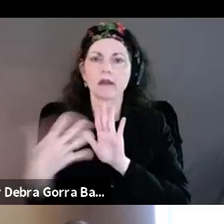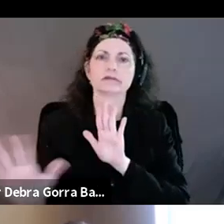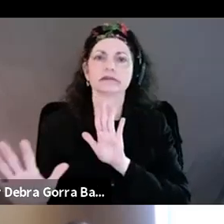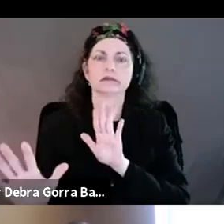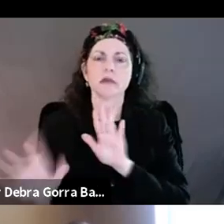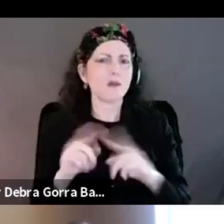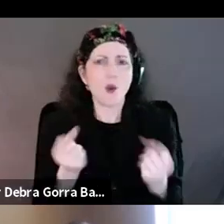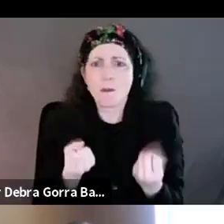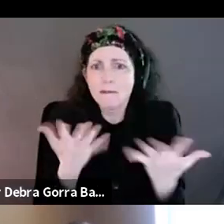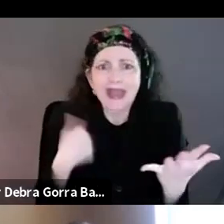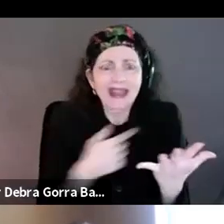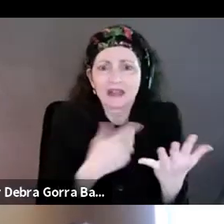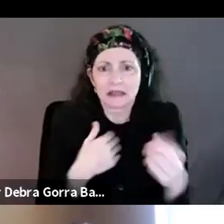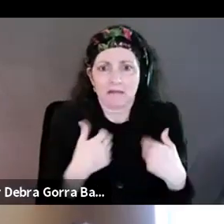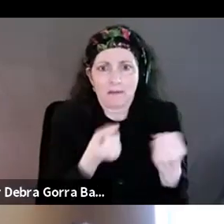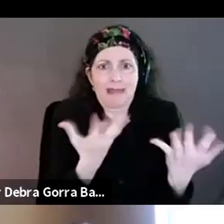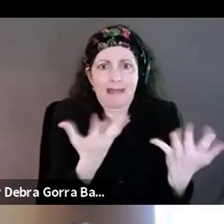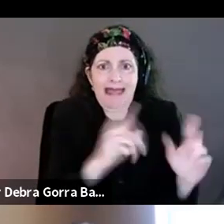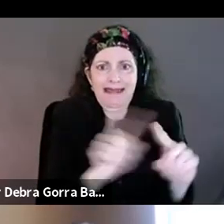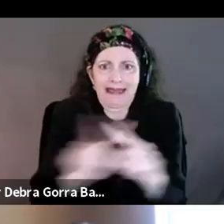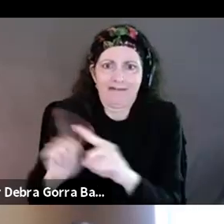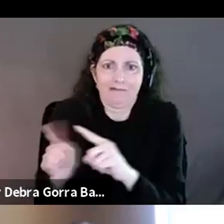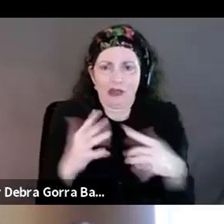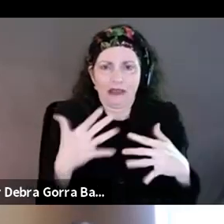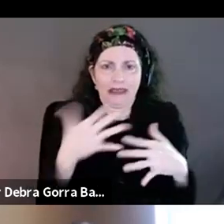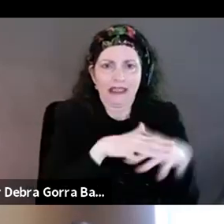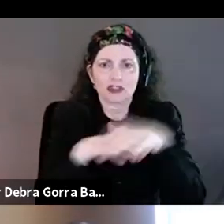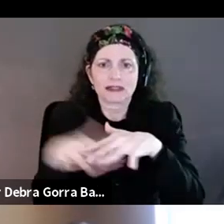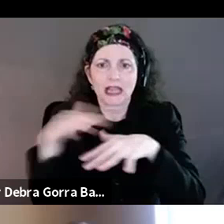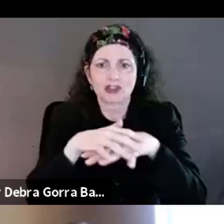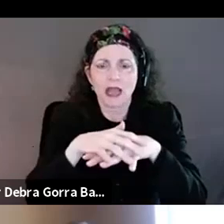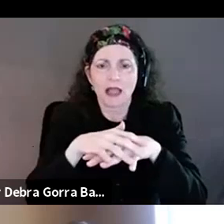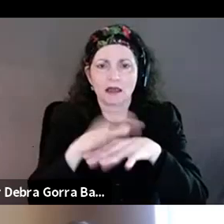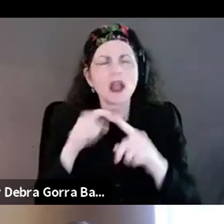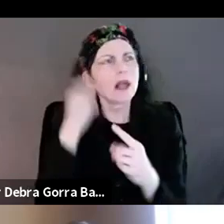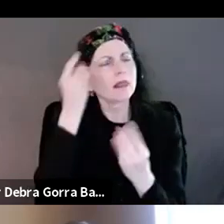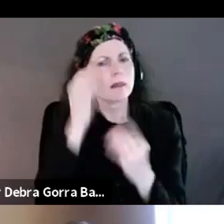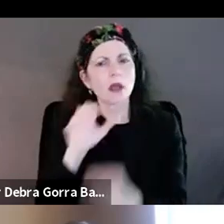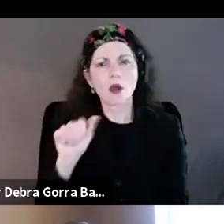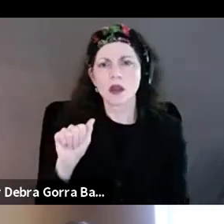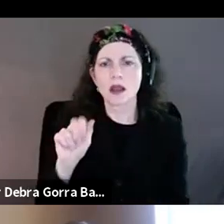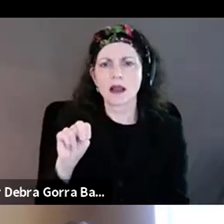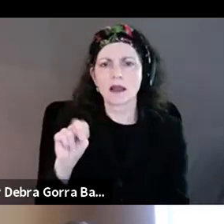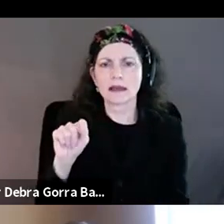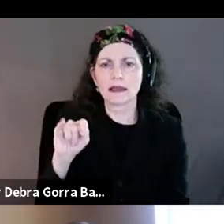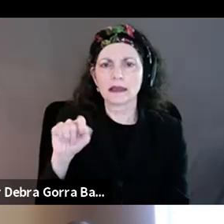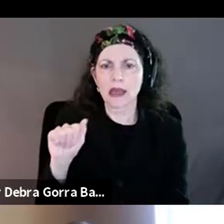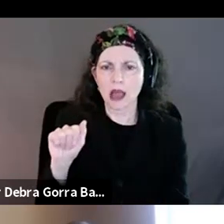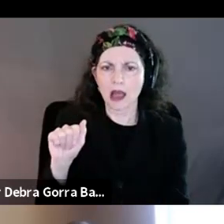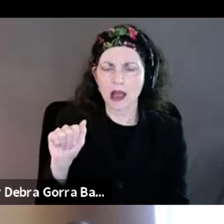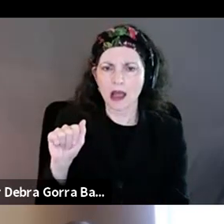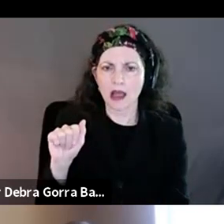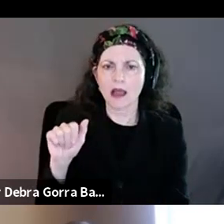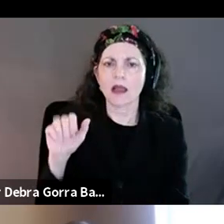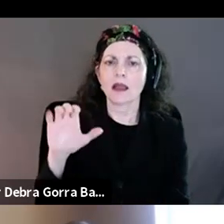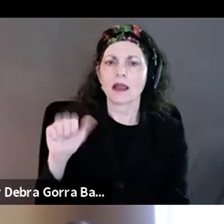carry multiple and that intersectionality. And I think about Anita Cameron, who is an amazing activist. She's an elder in our